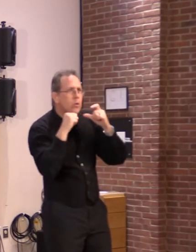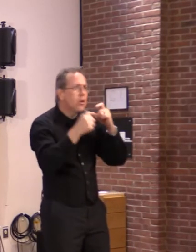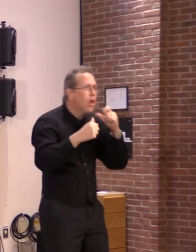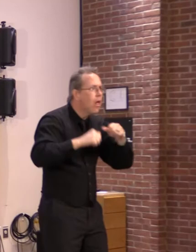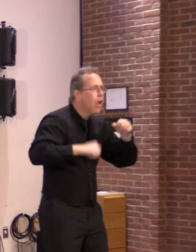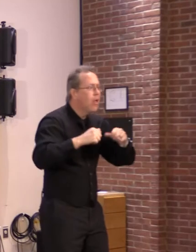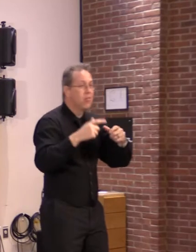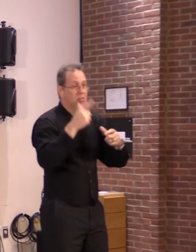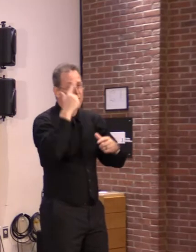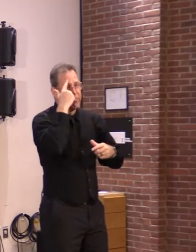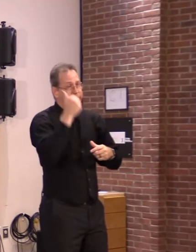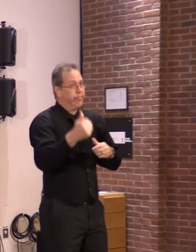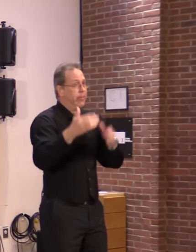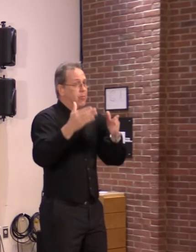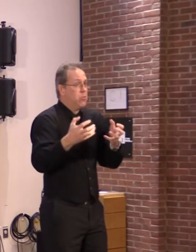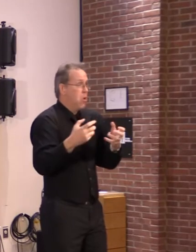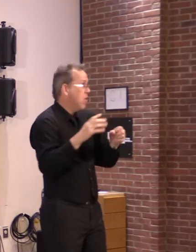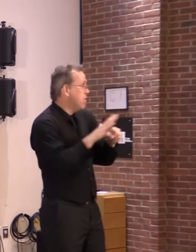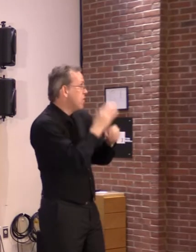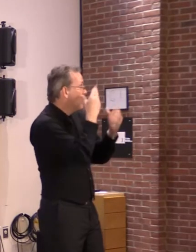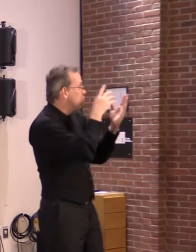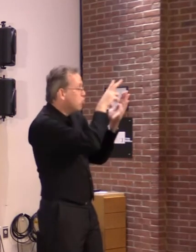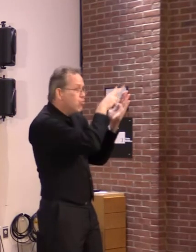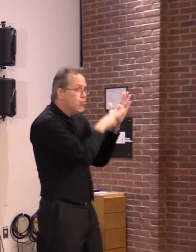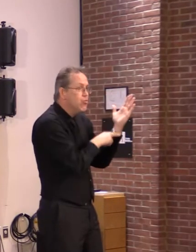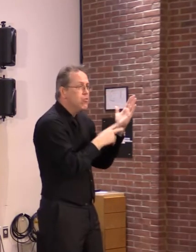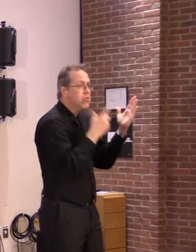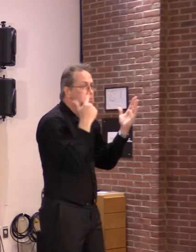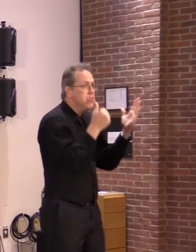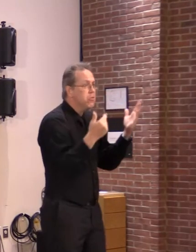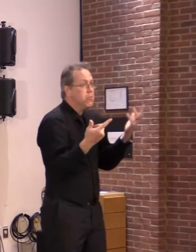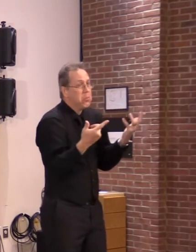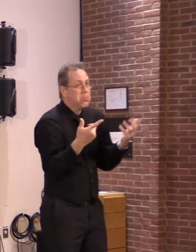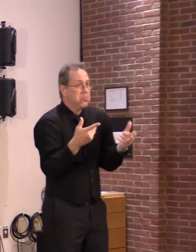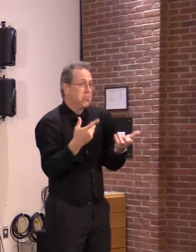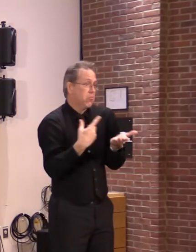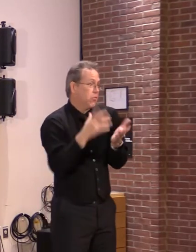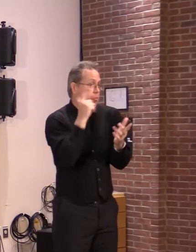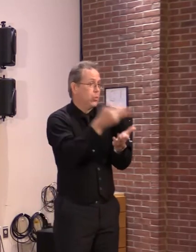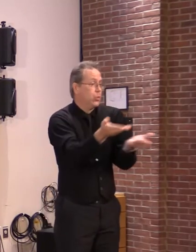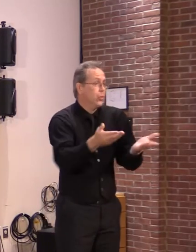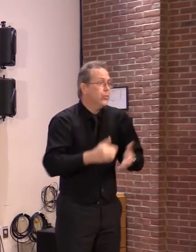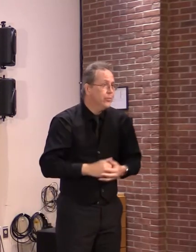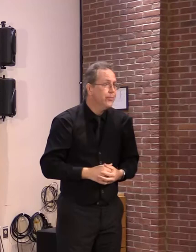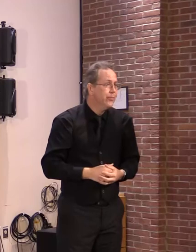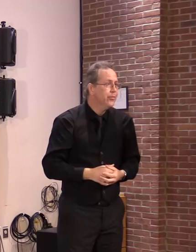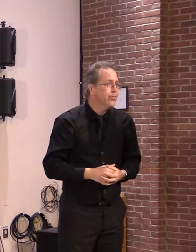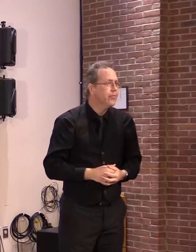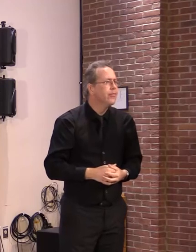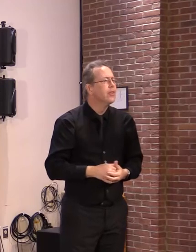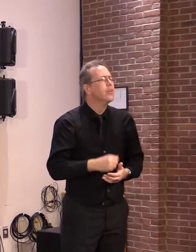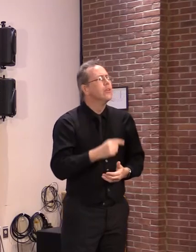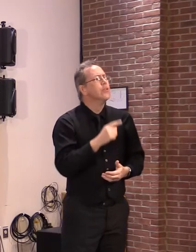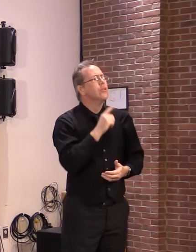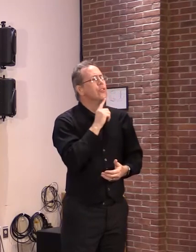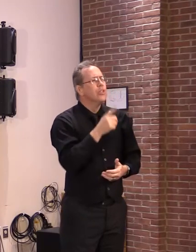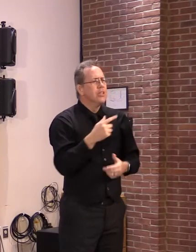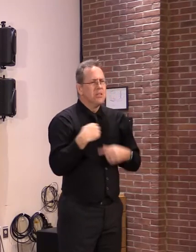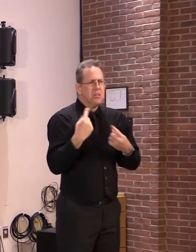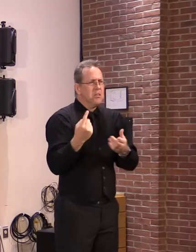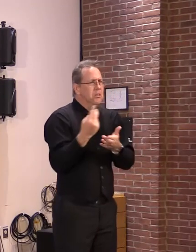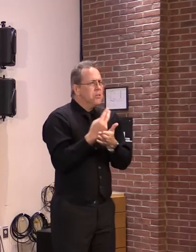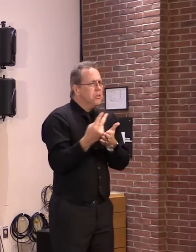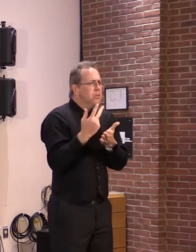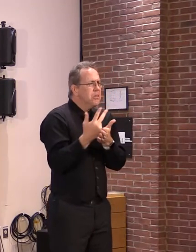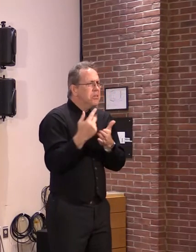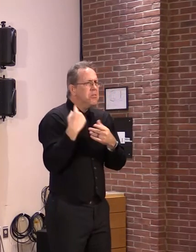that's probably not the way that they should be approaching this. And it should be really over broader swaths of time and looking at trends in the